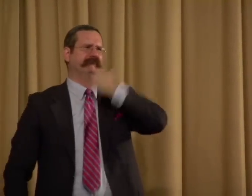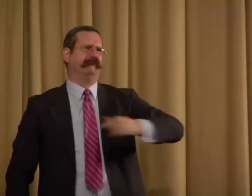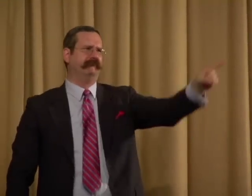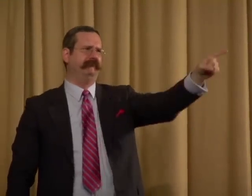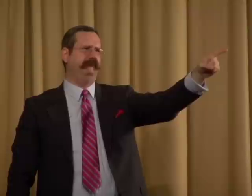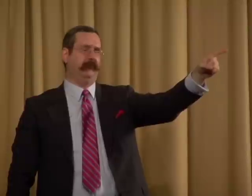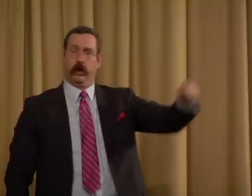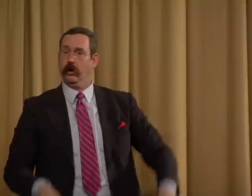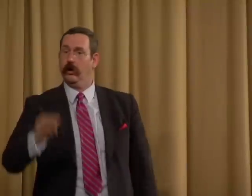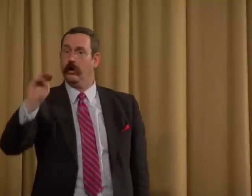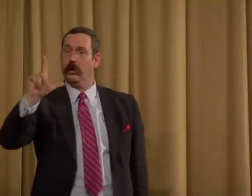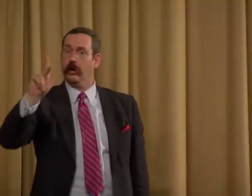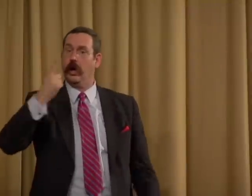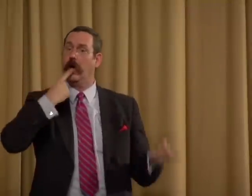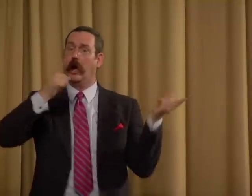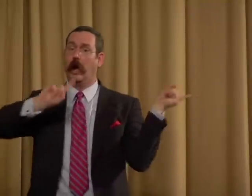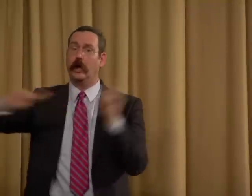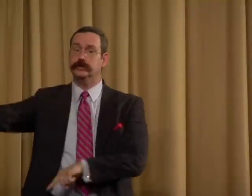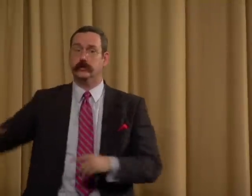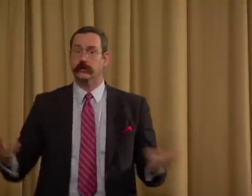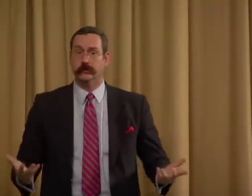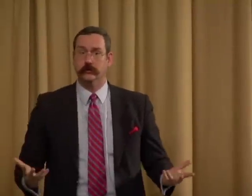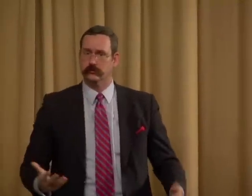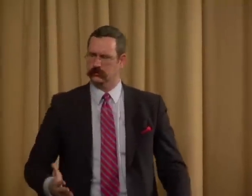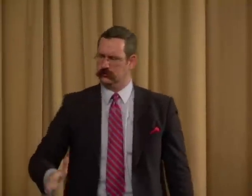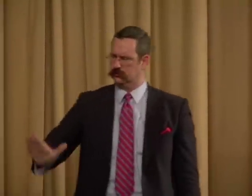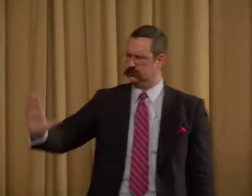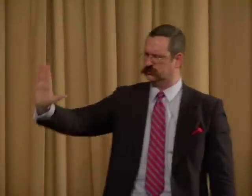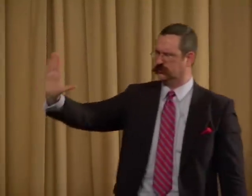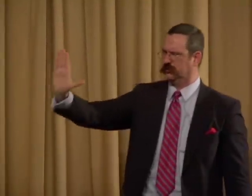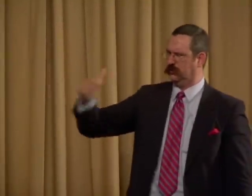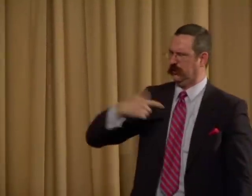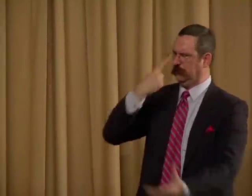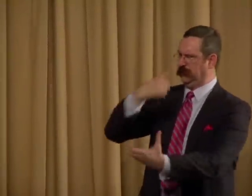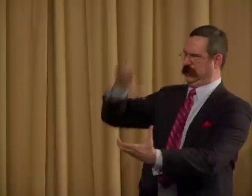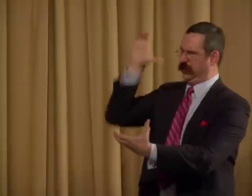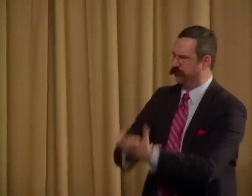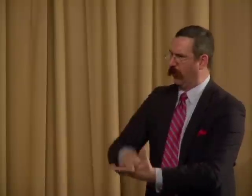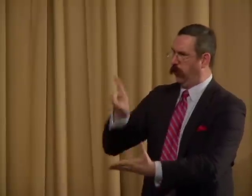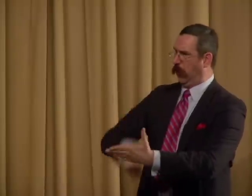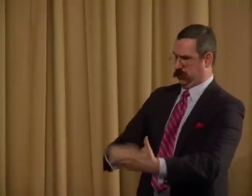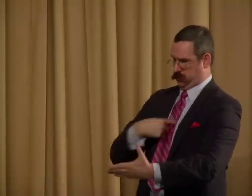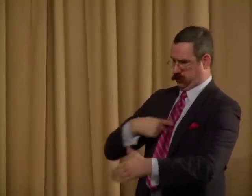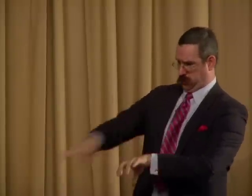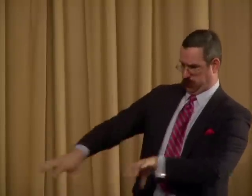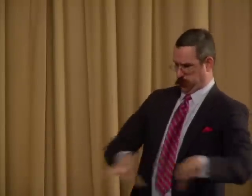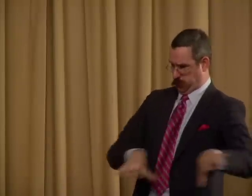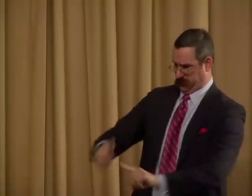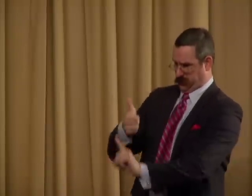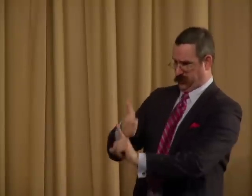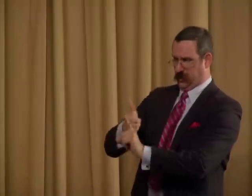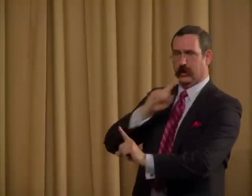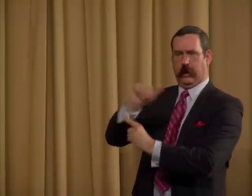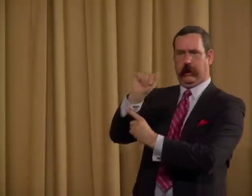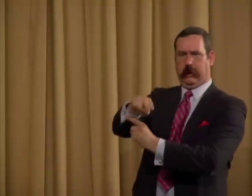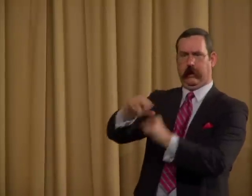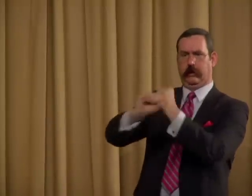of the Lord. But Martin Luther King's response to that criticism was, Believe in what I